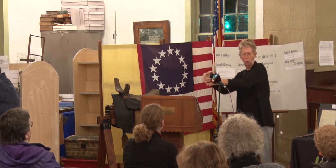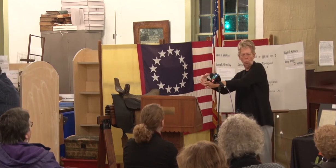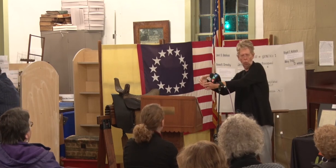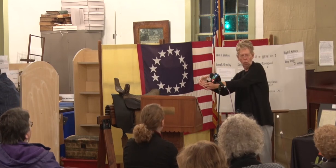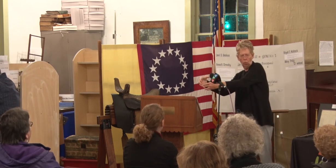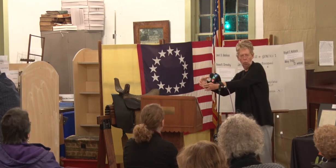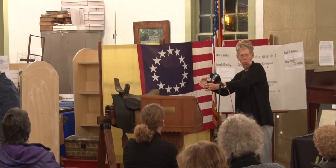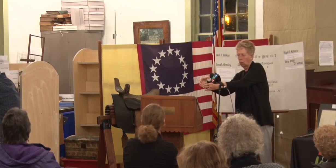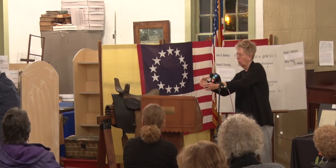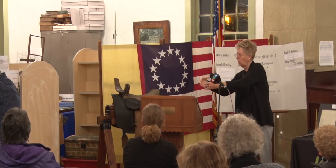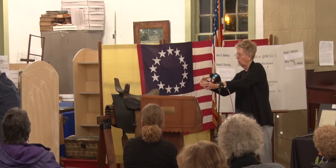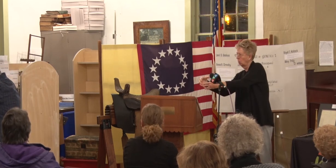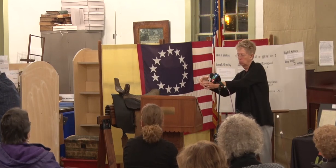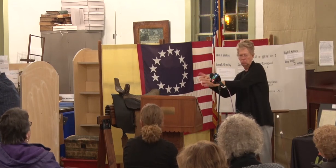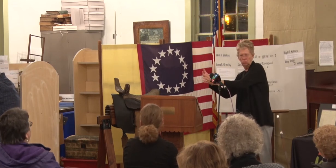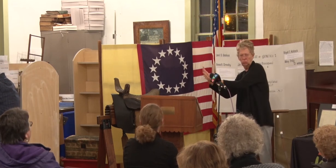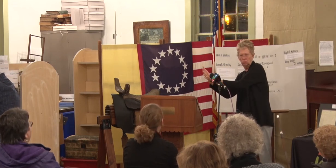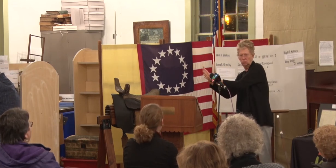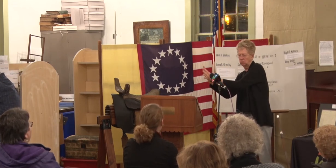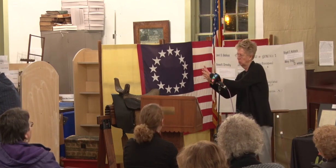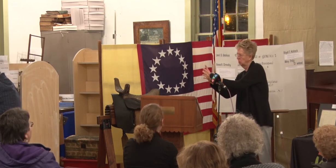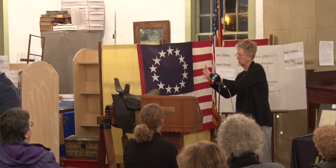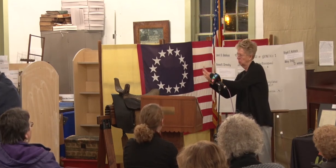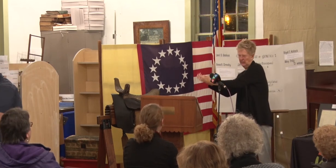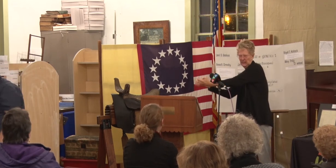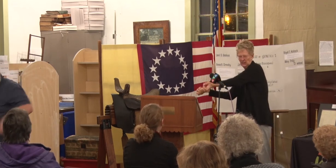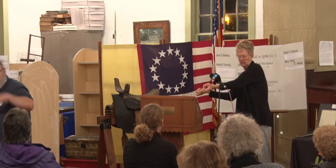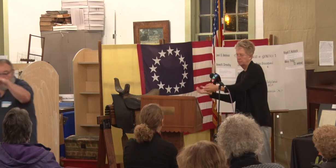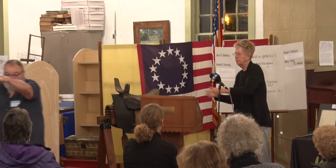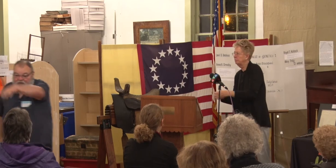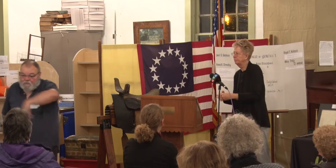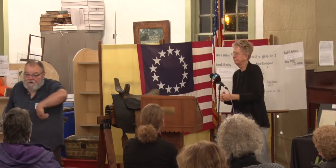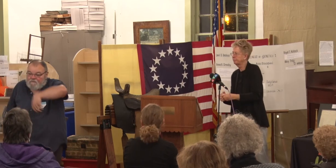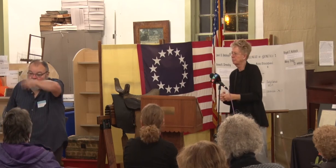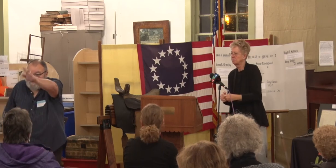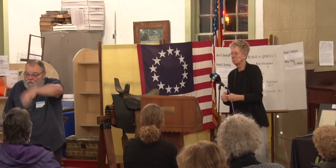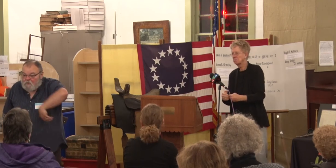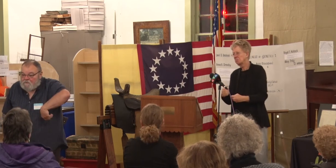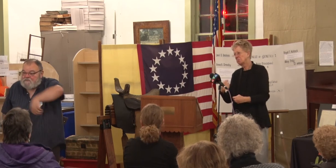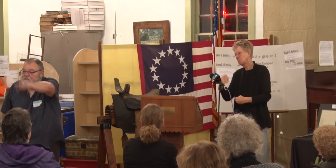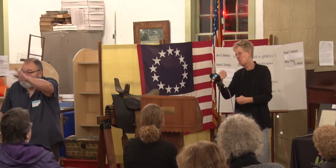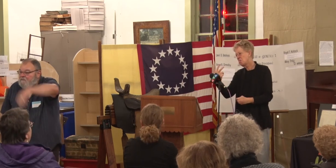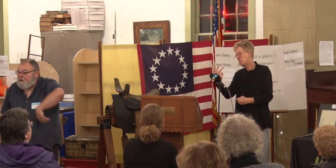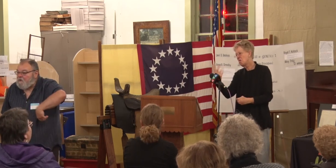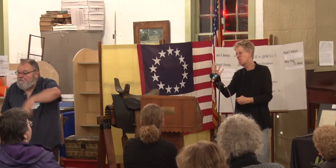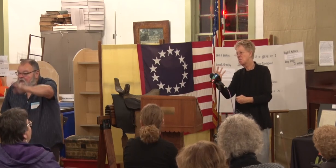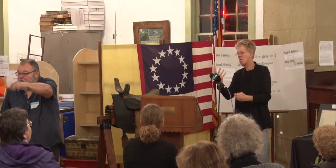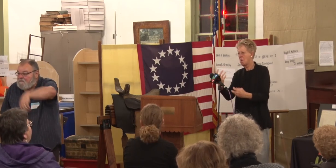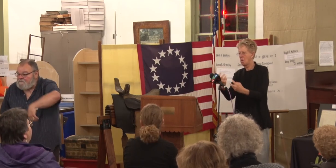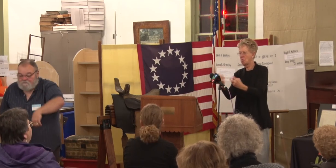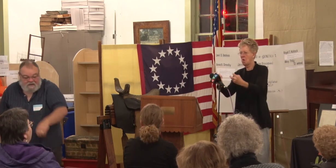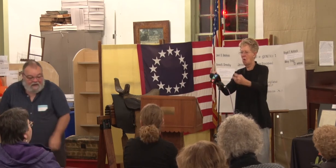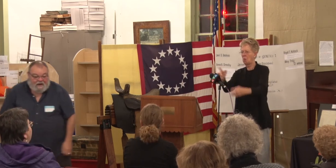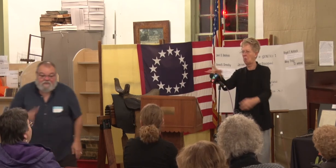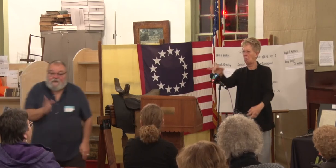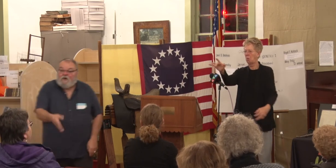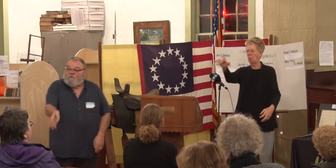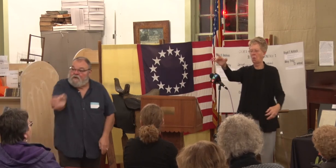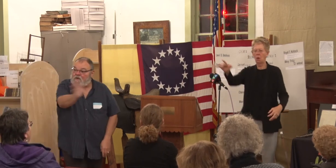lined up right here or seated you had about three or four rows that were baked and then over here